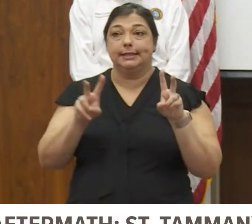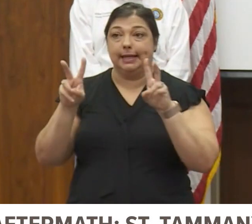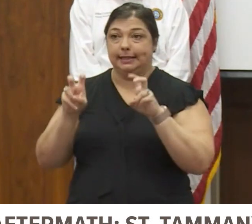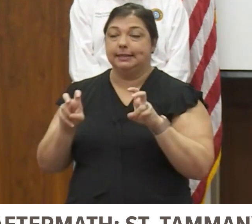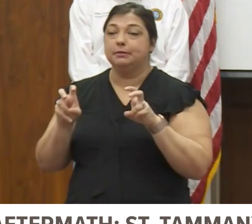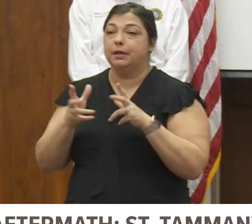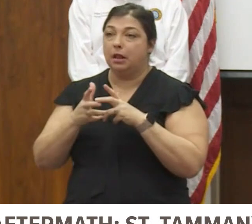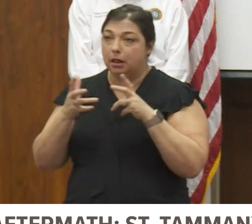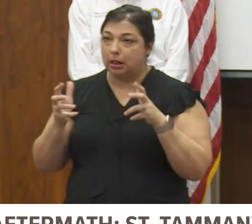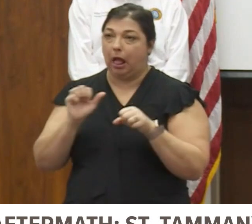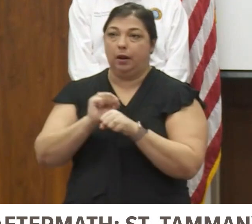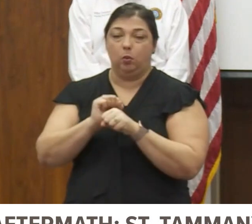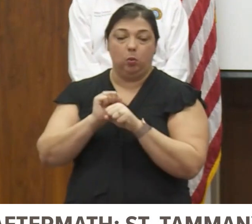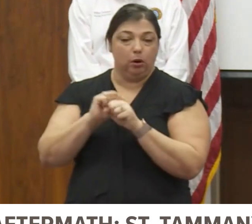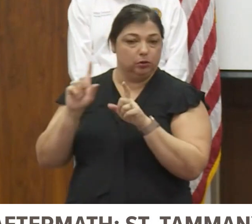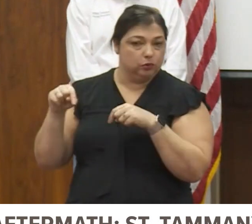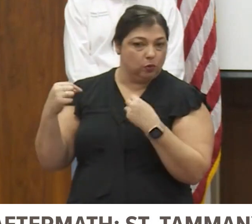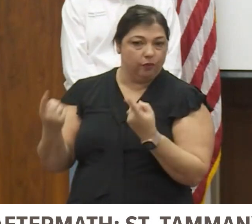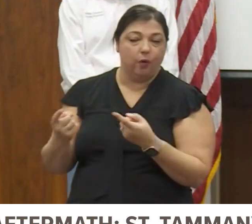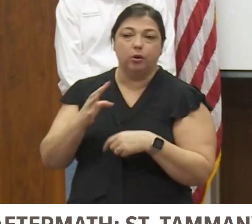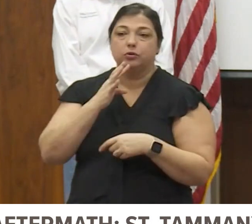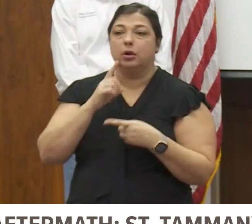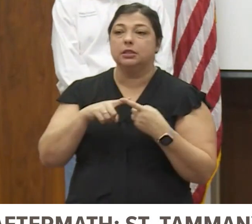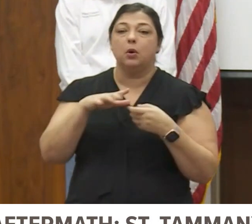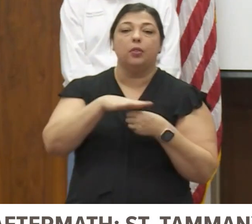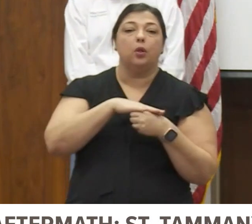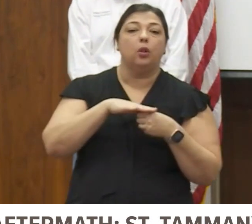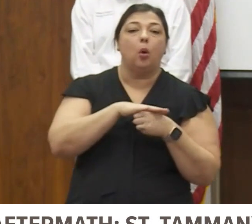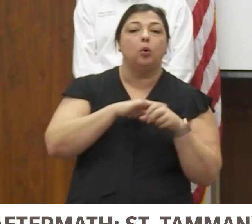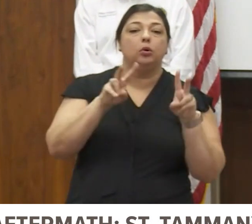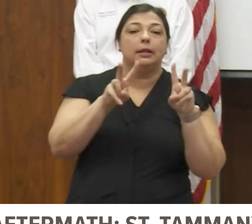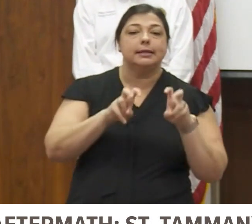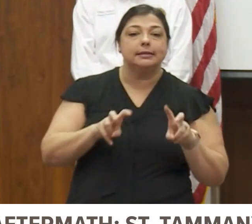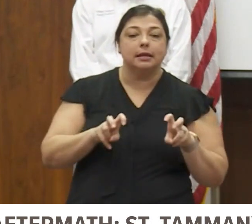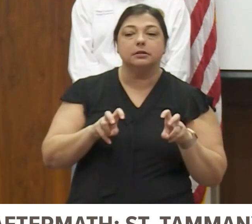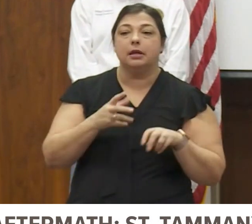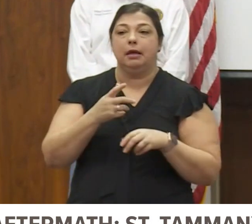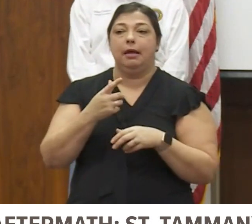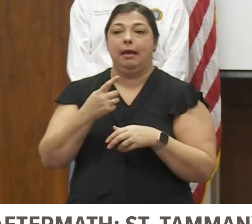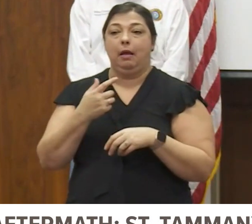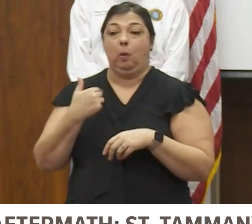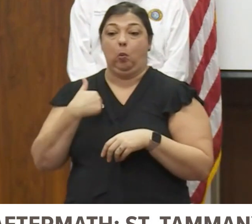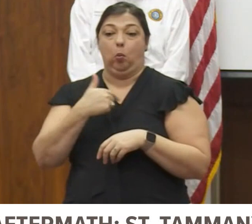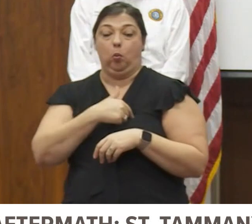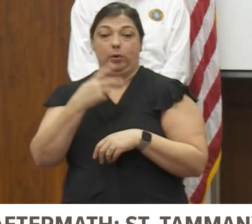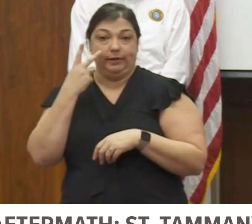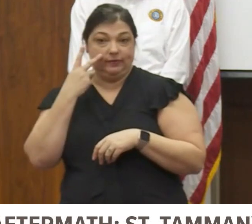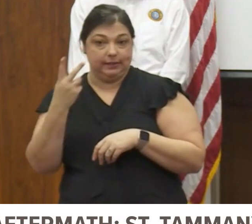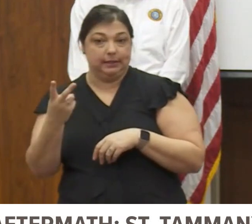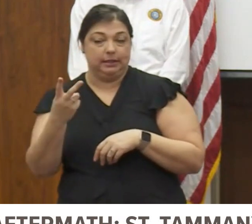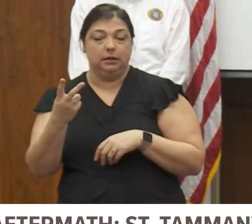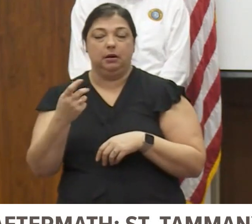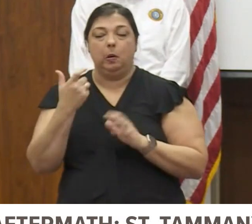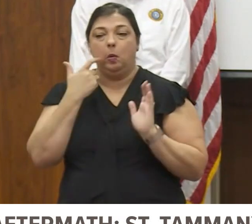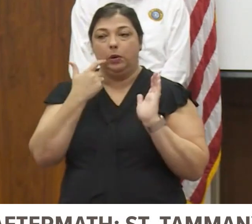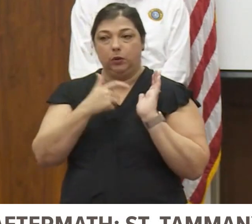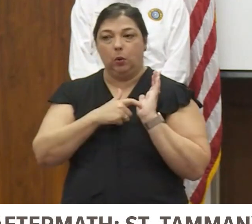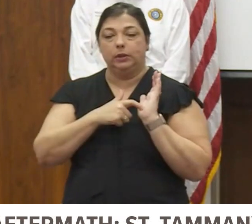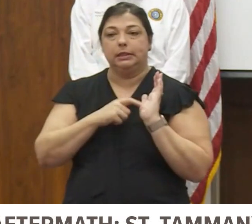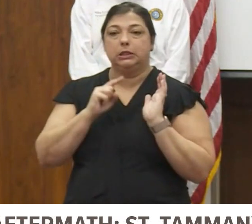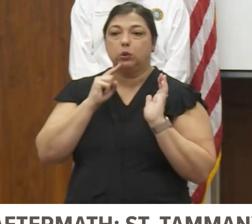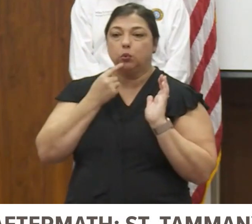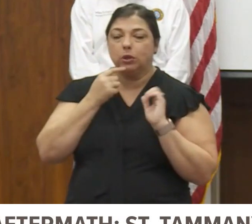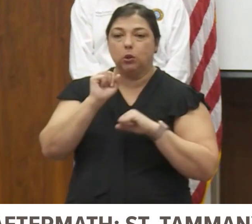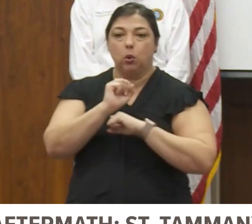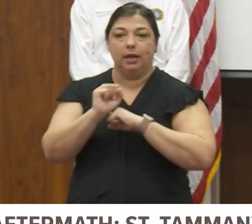quite a bit out there. The parish privilege talked about the local damage assessment teams and what we've looked at. When we look at it, we know that our critical